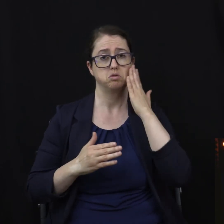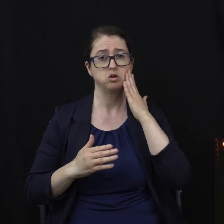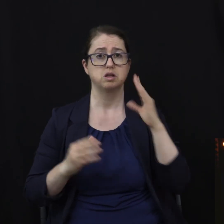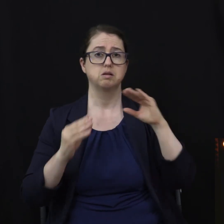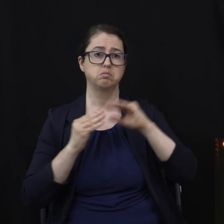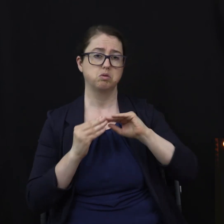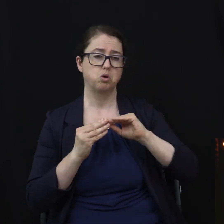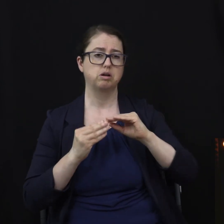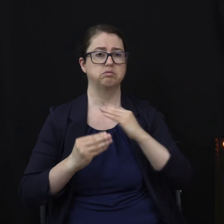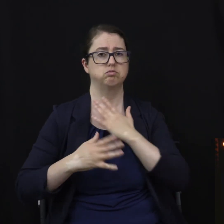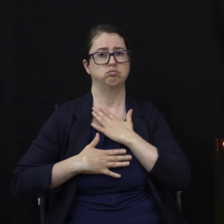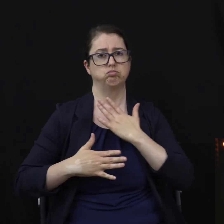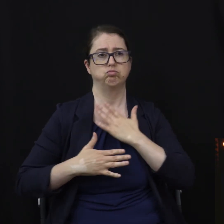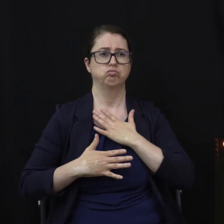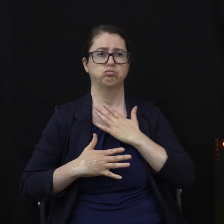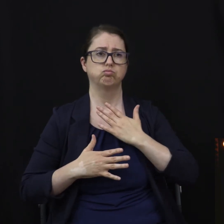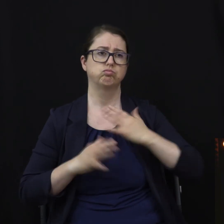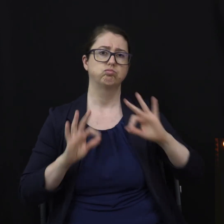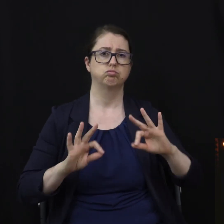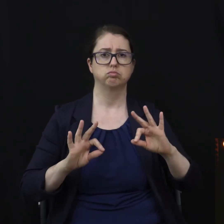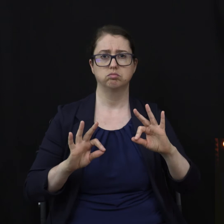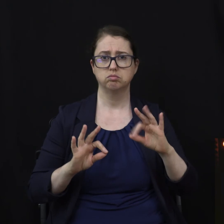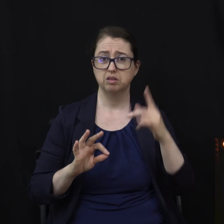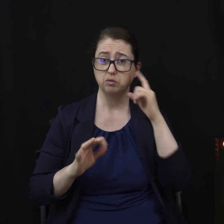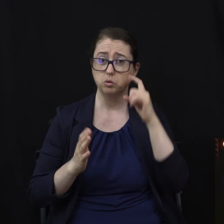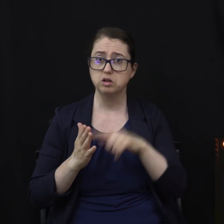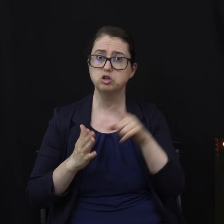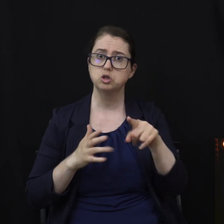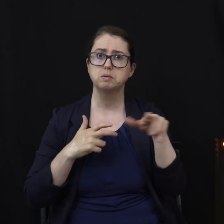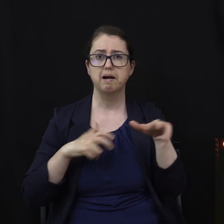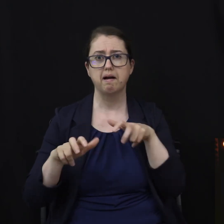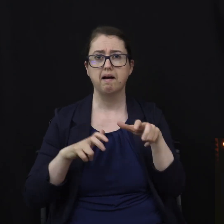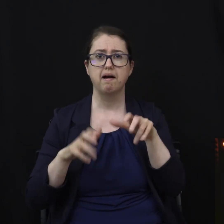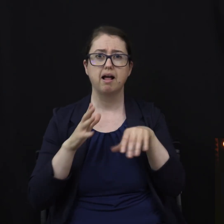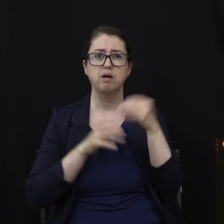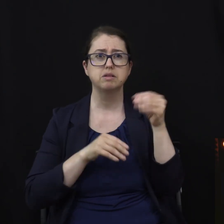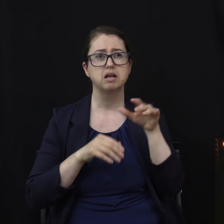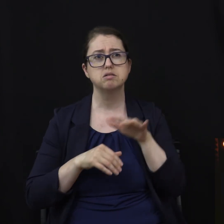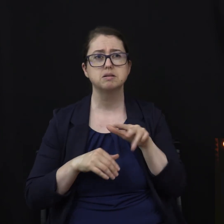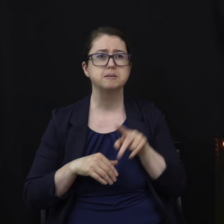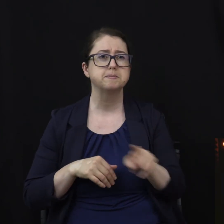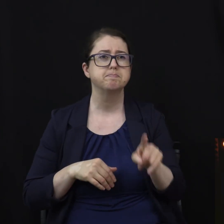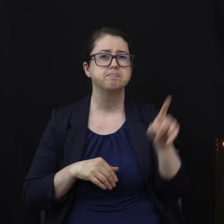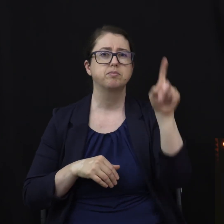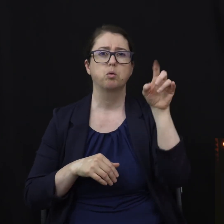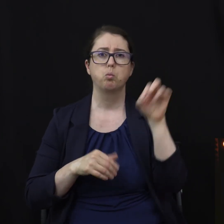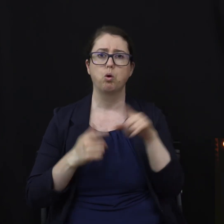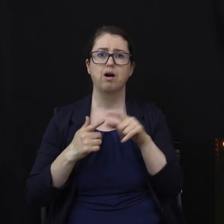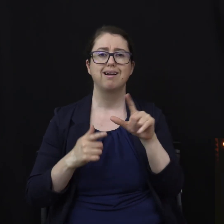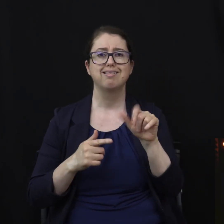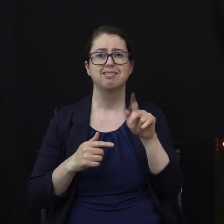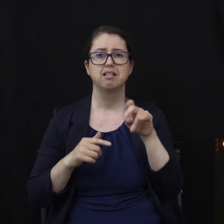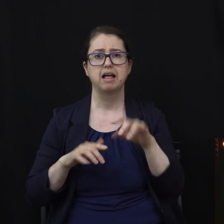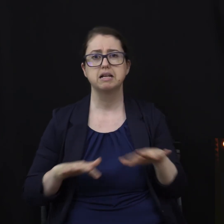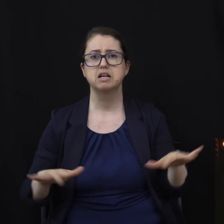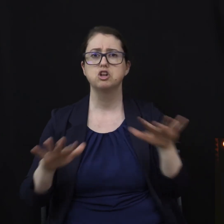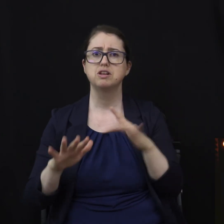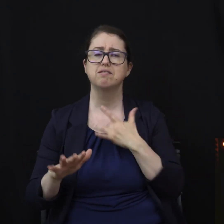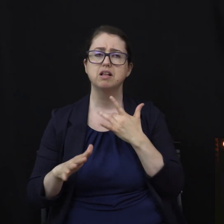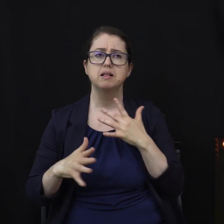Have you ever noticed that after going for a hike in the outdoors or spending time at a lake, you feel refreshed? This